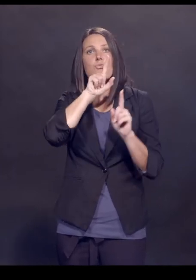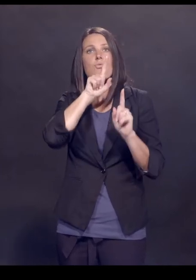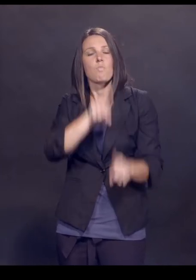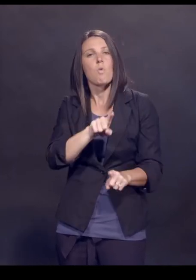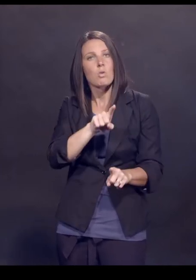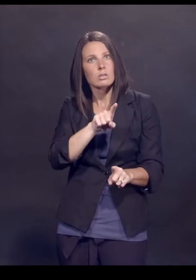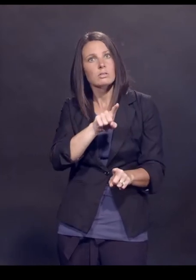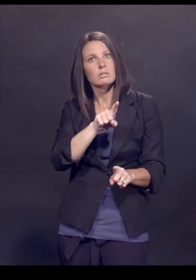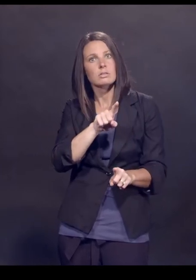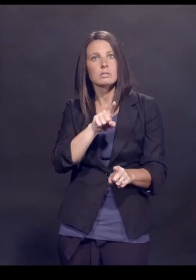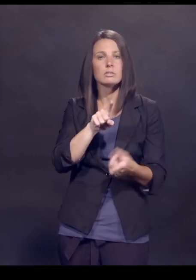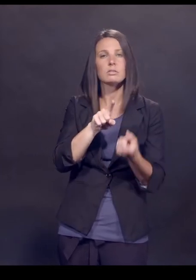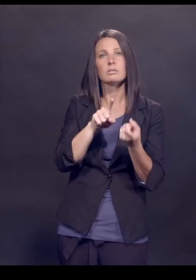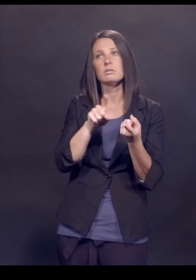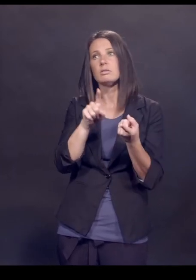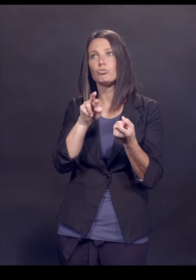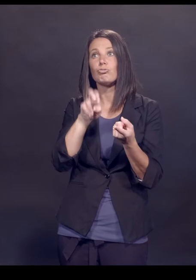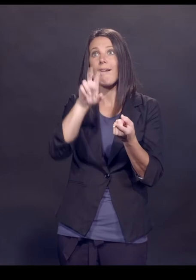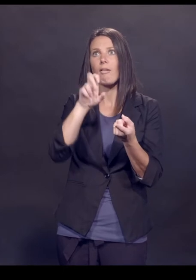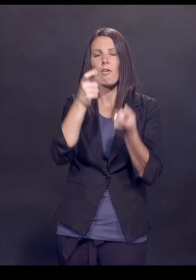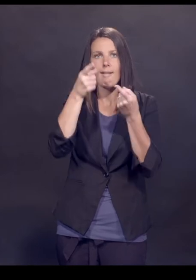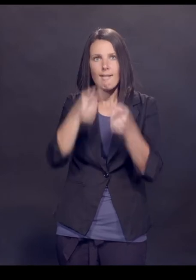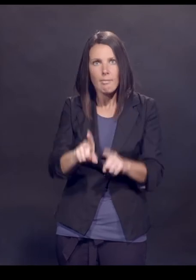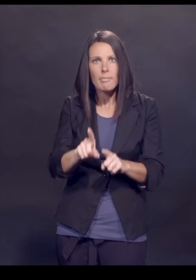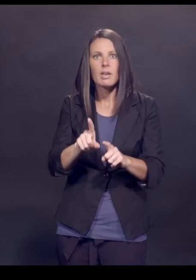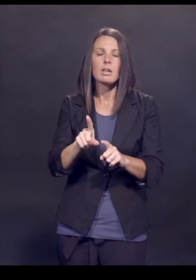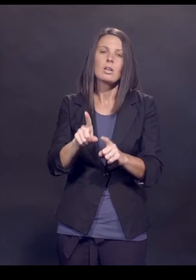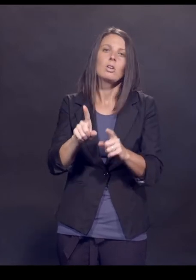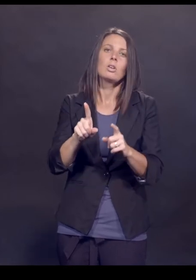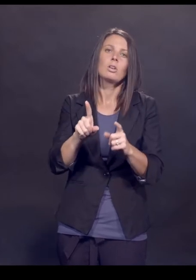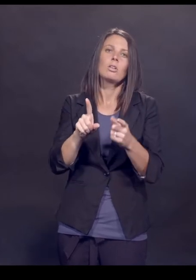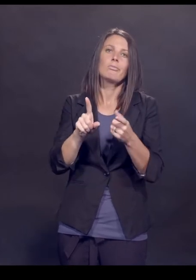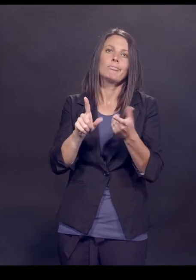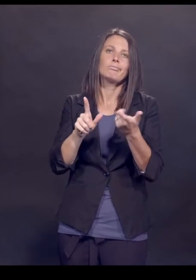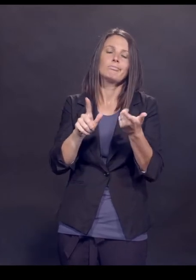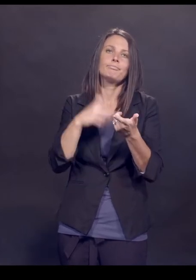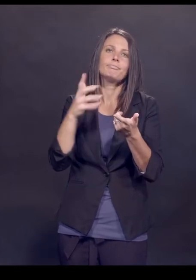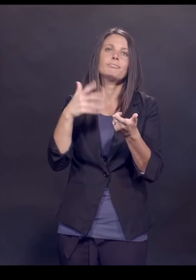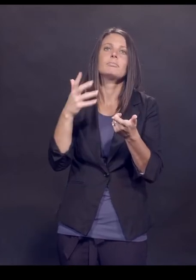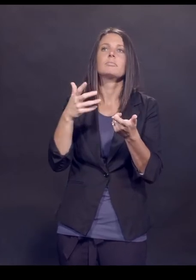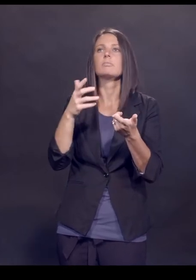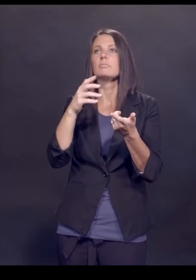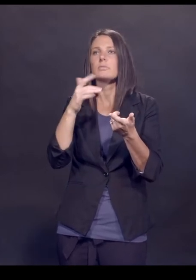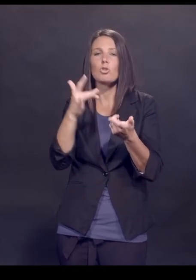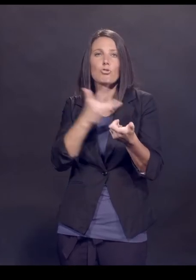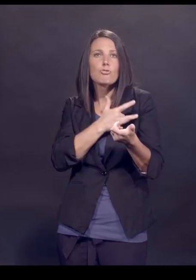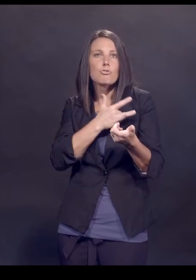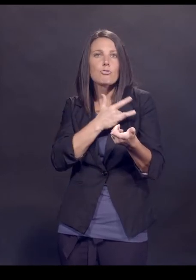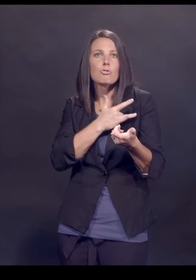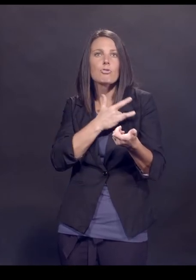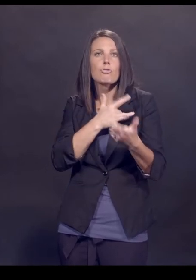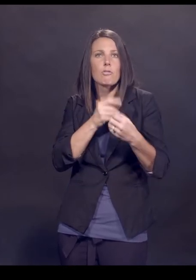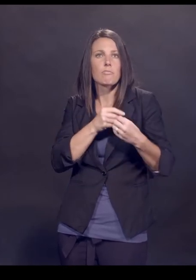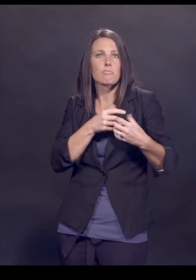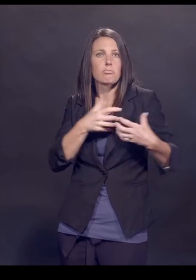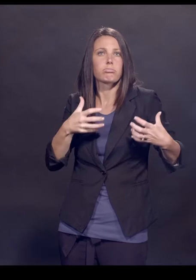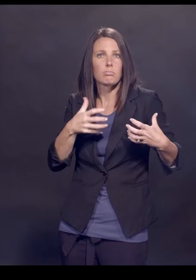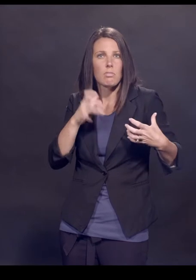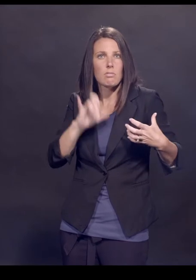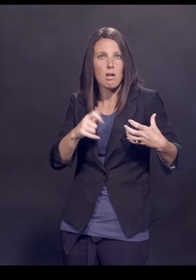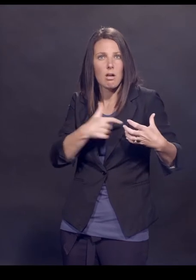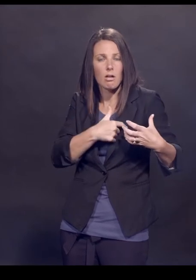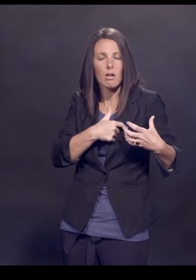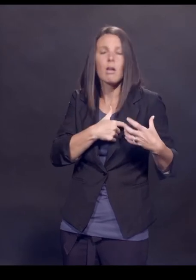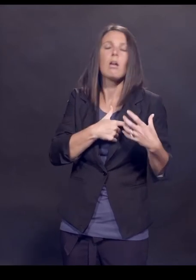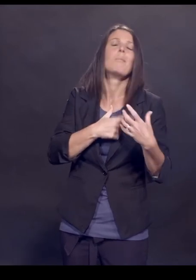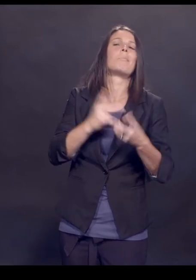or reports of a relatively rare phenomenon, you know, call this, this myocardial or heart muscle inflammation. And so